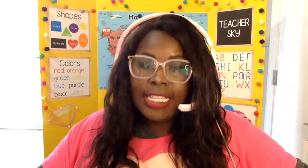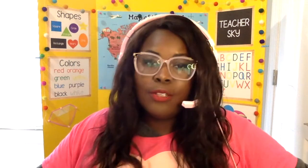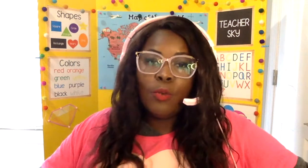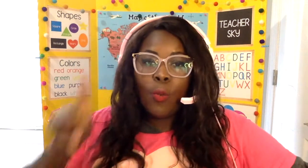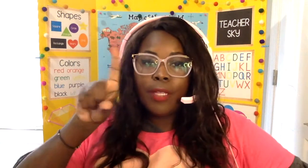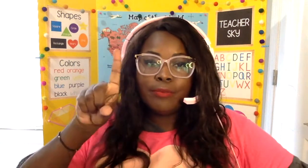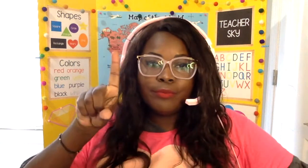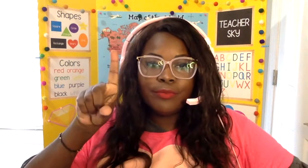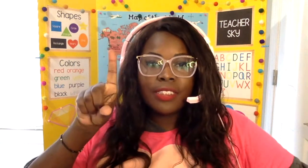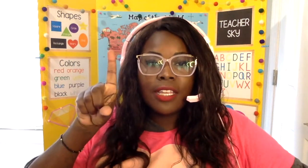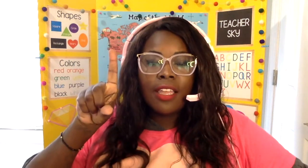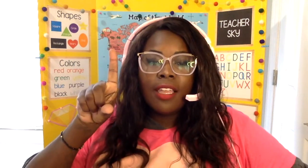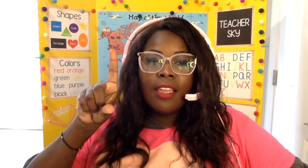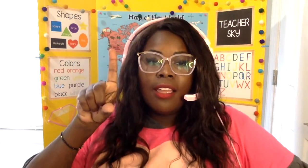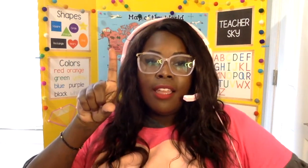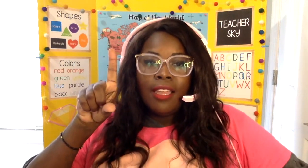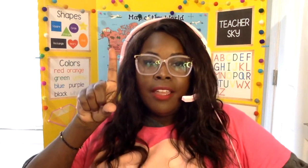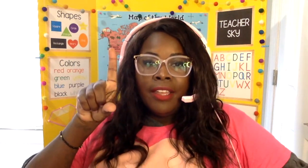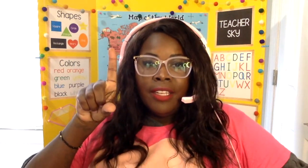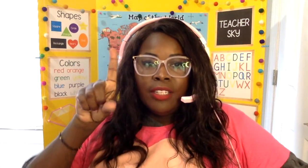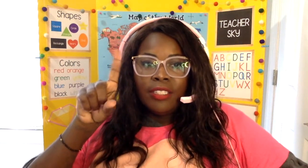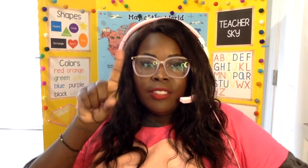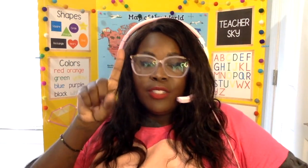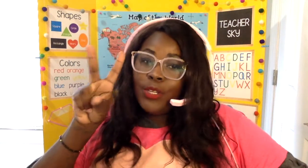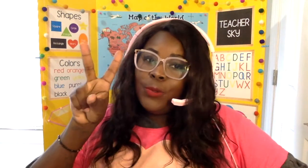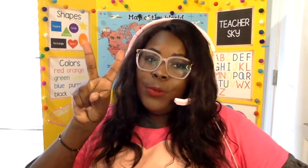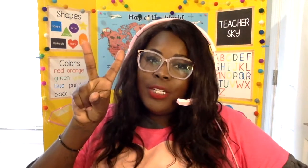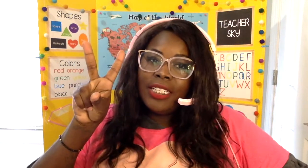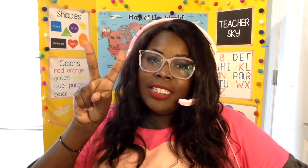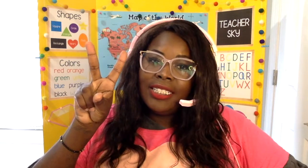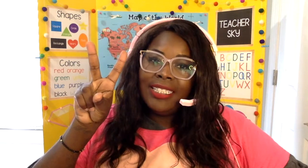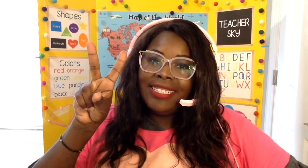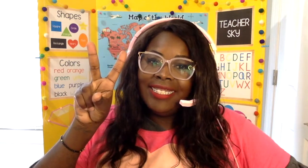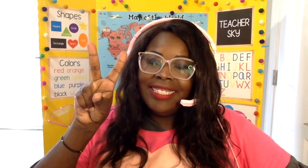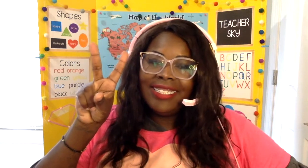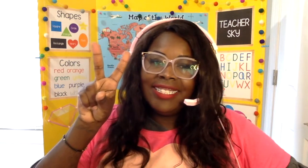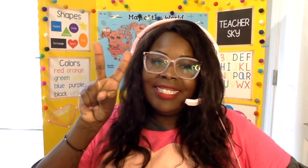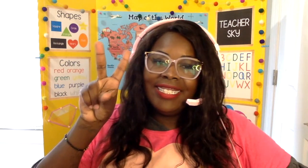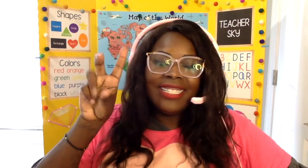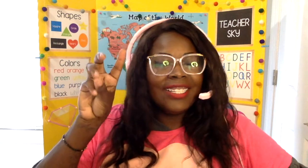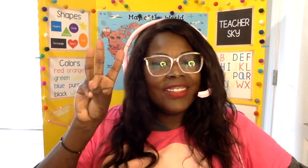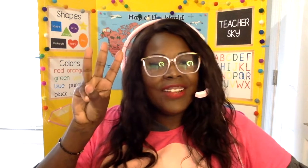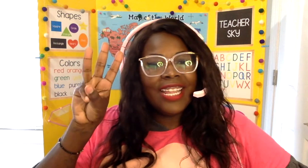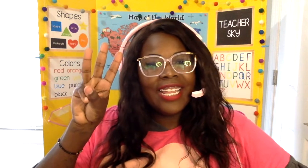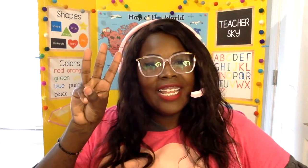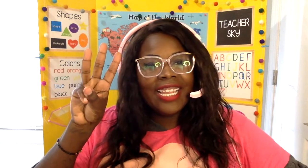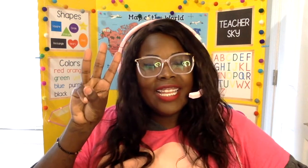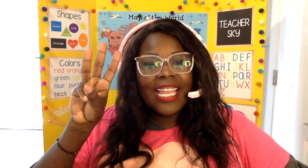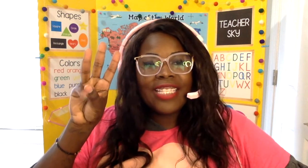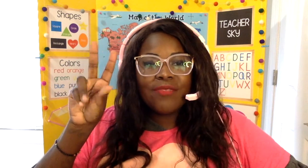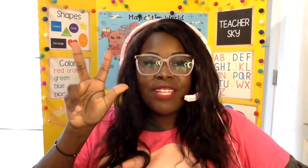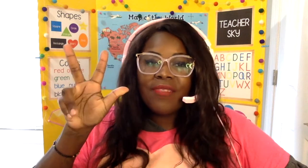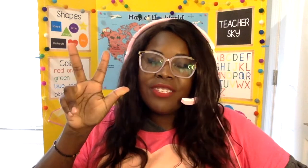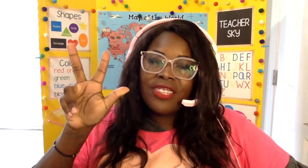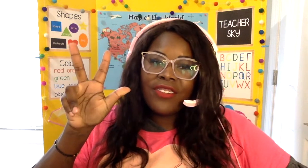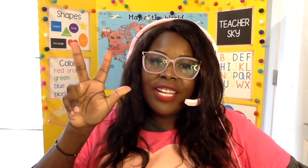one two three and sometimes three